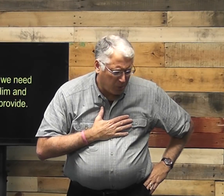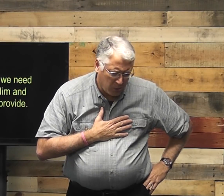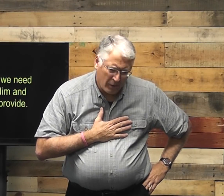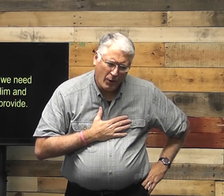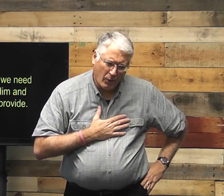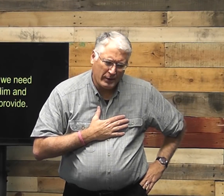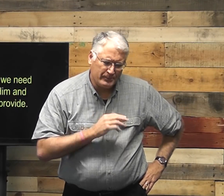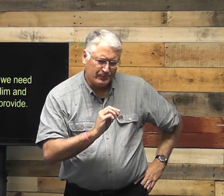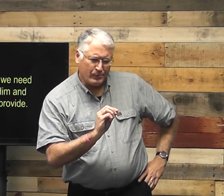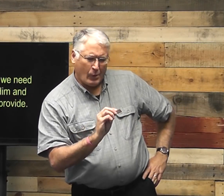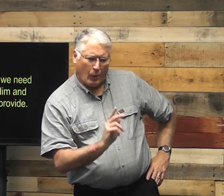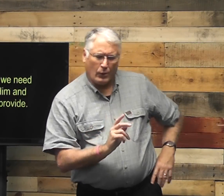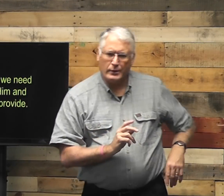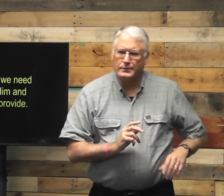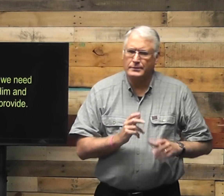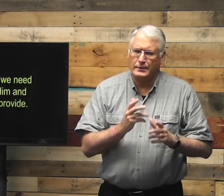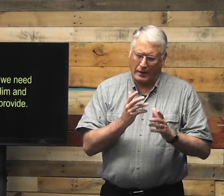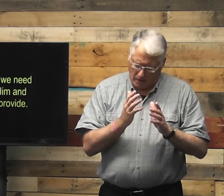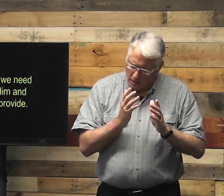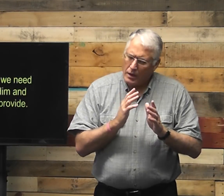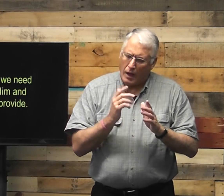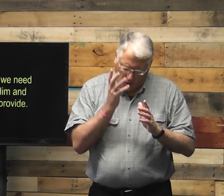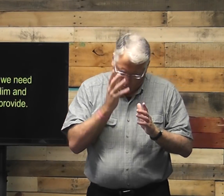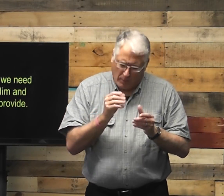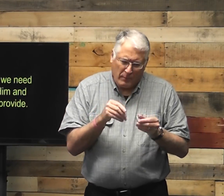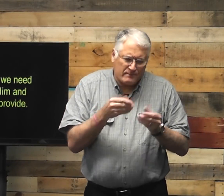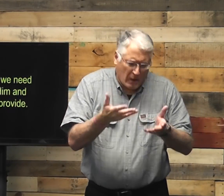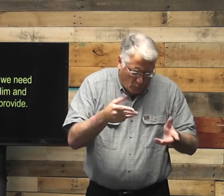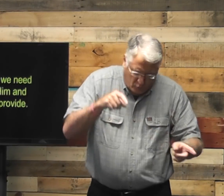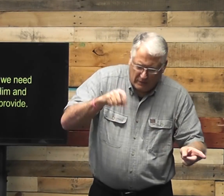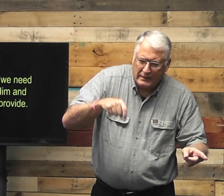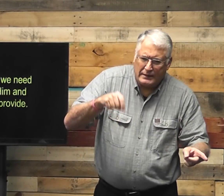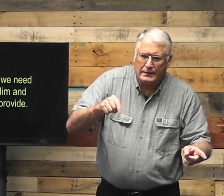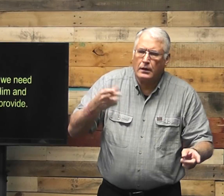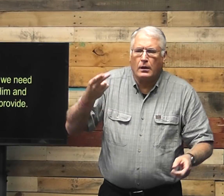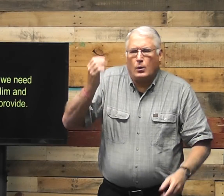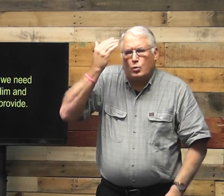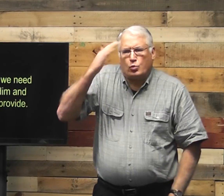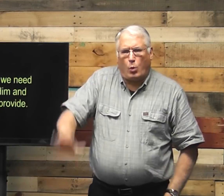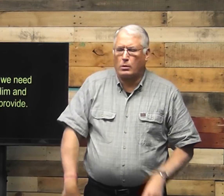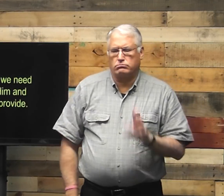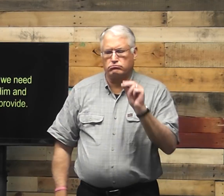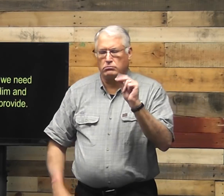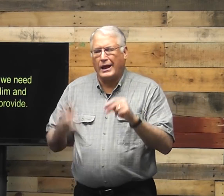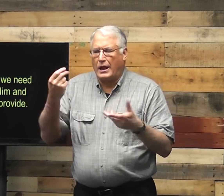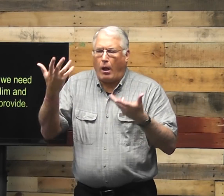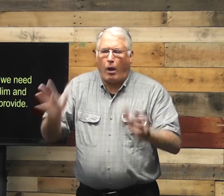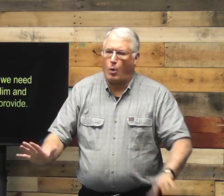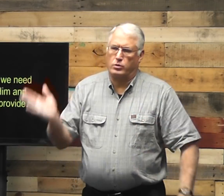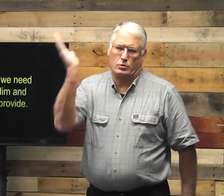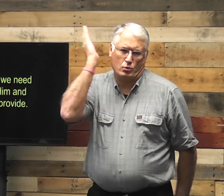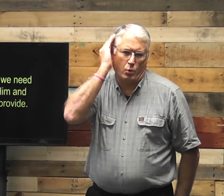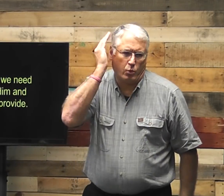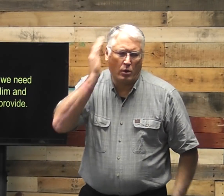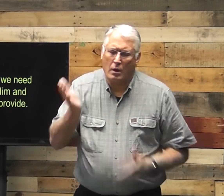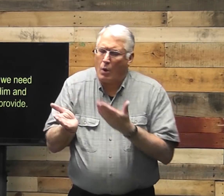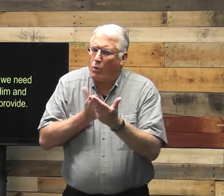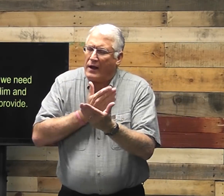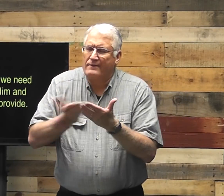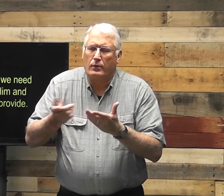I'm so troubled. Okay. I didn't know that. I'll provide you what you know. He already knows what